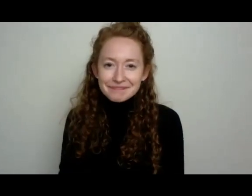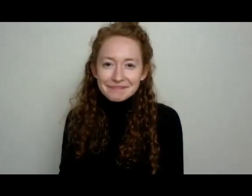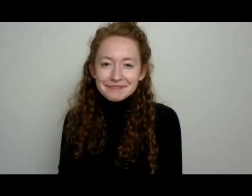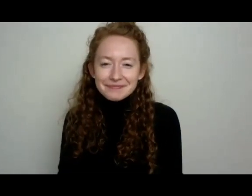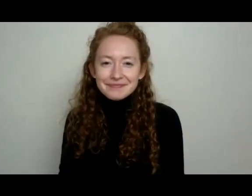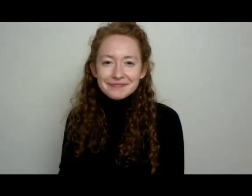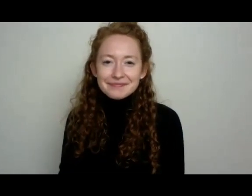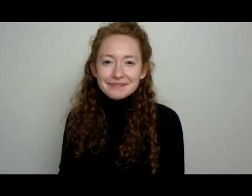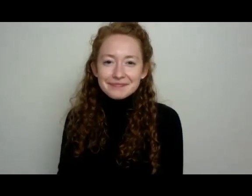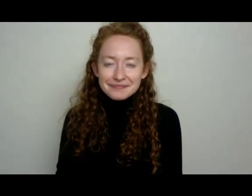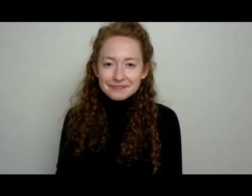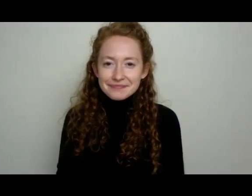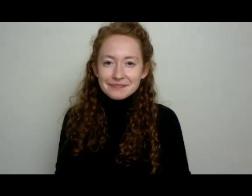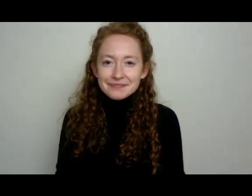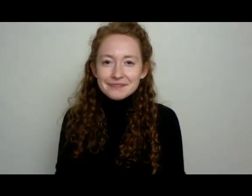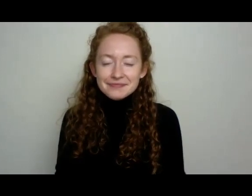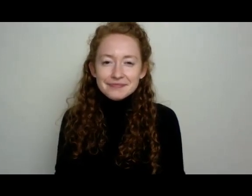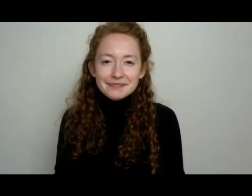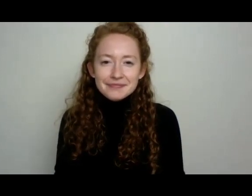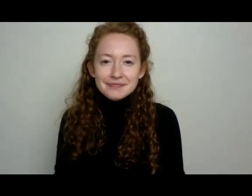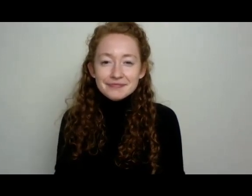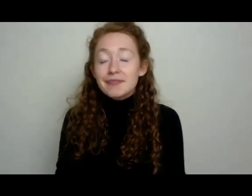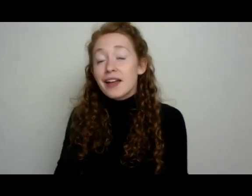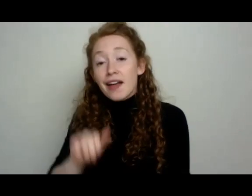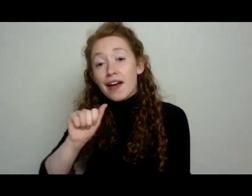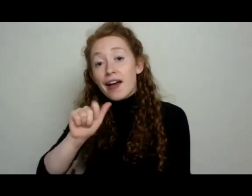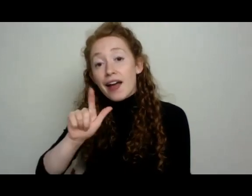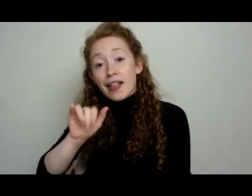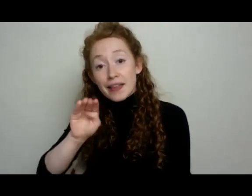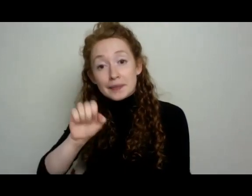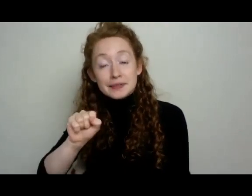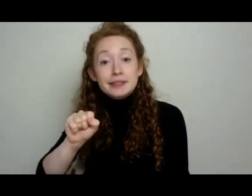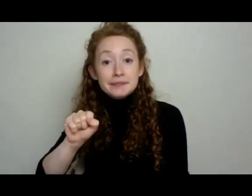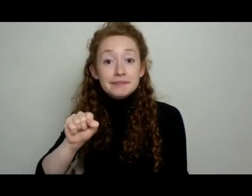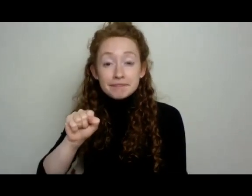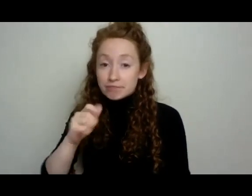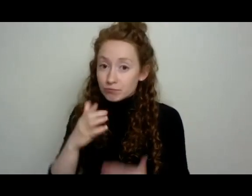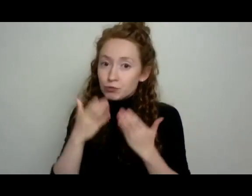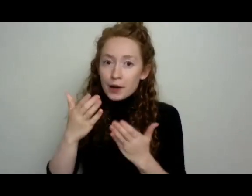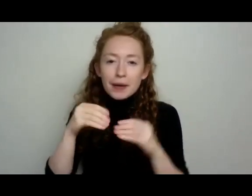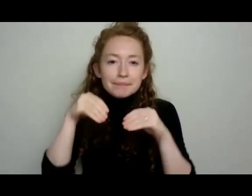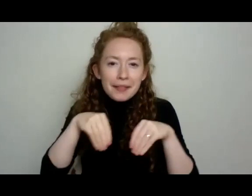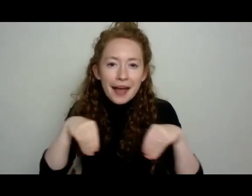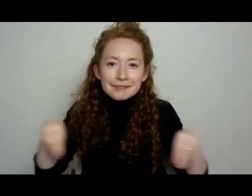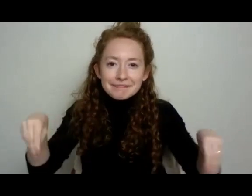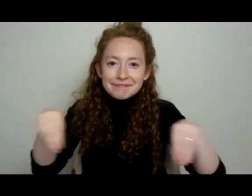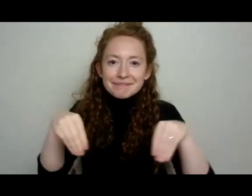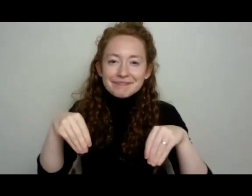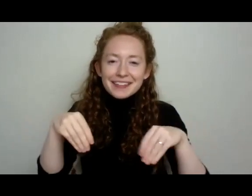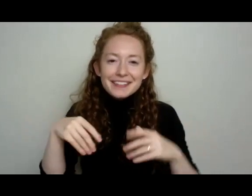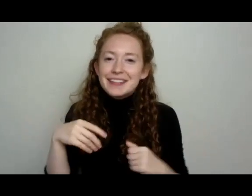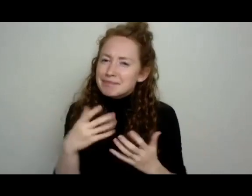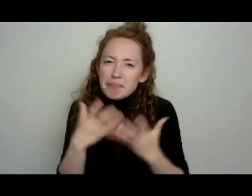Um, also plants just copious quantities of alliums around your cucumbers as much as you can without being annoying to yourself